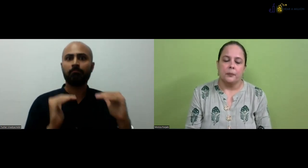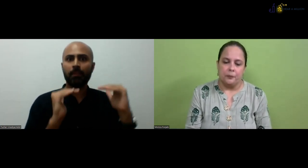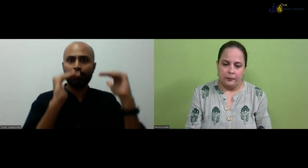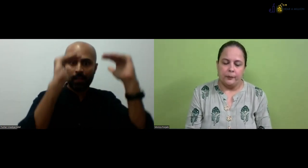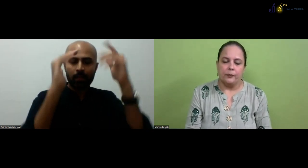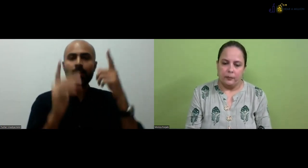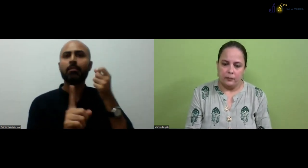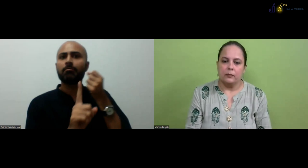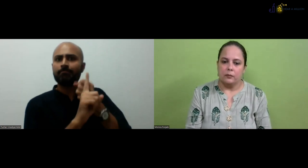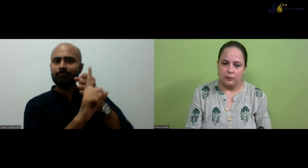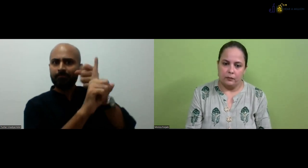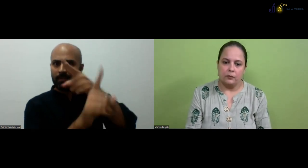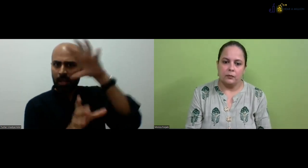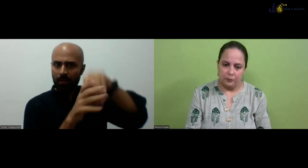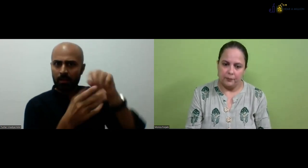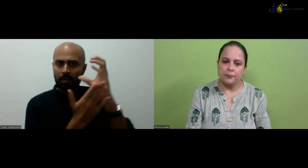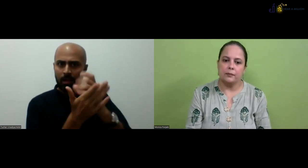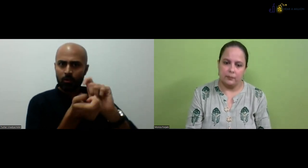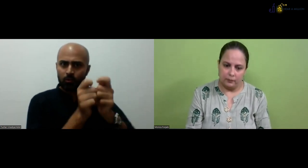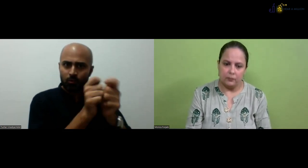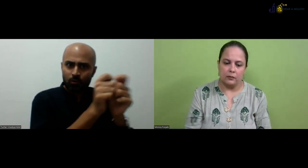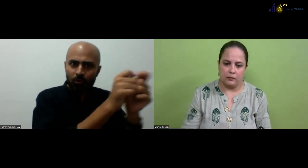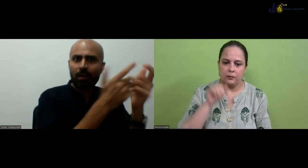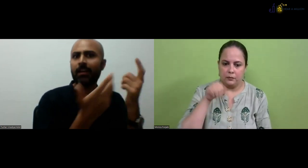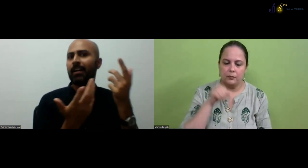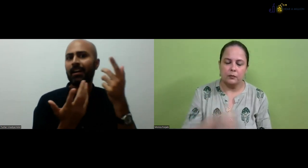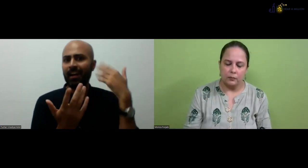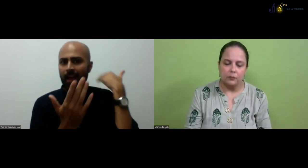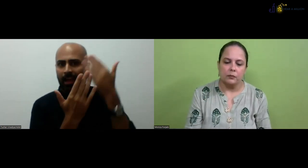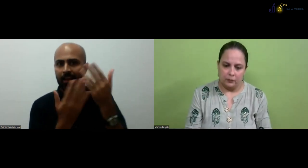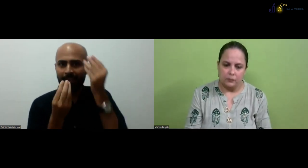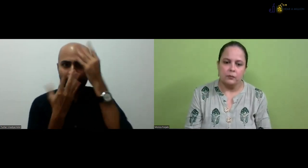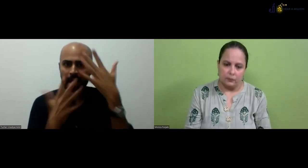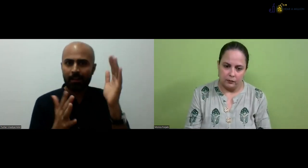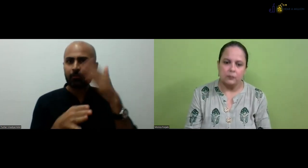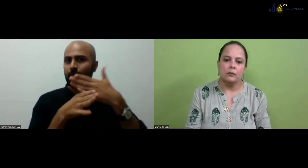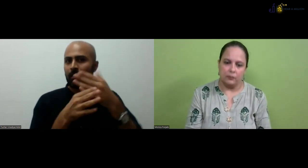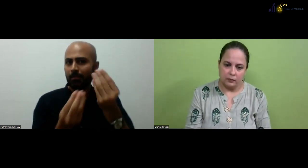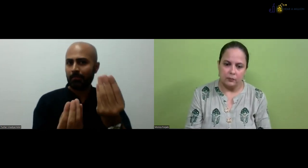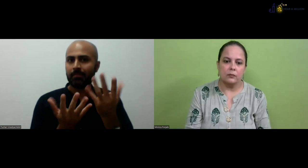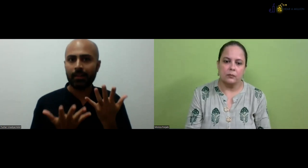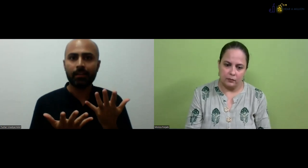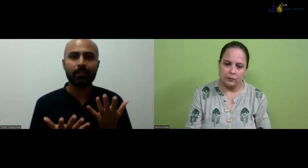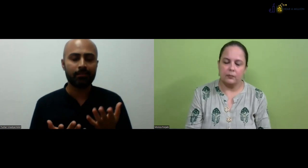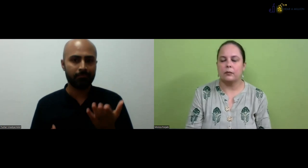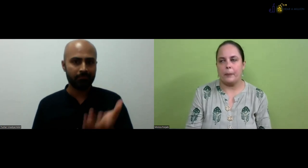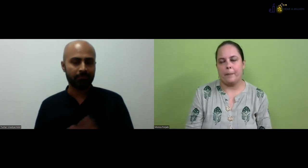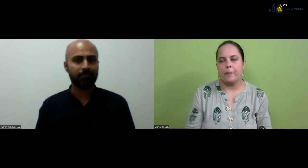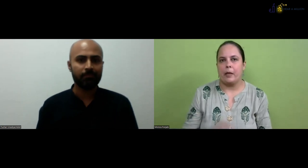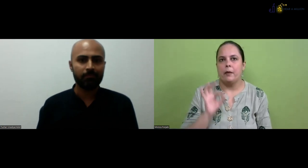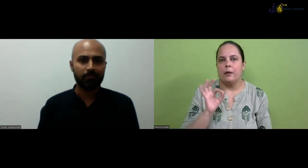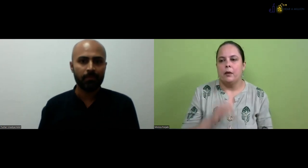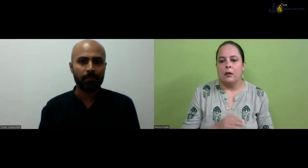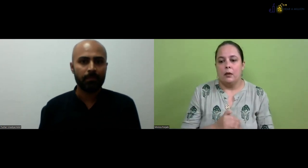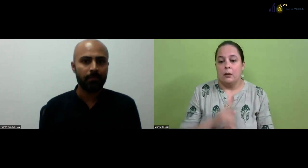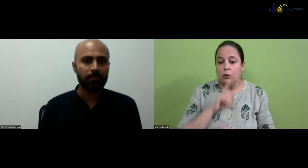is more update, more news about the standardization. There's more, uh, advocacy ISL as a subject in schools. Is there any more